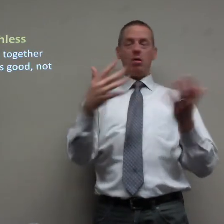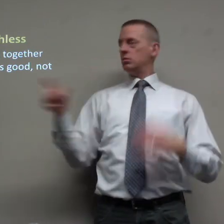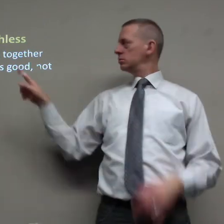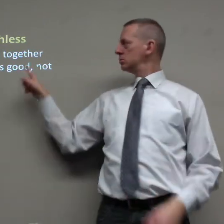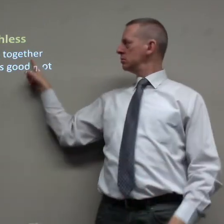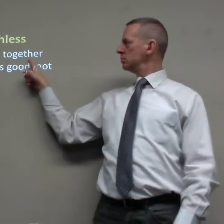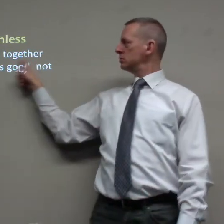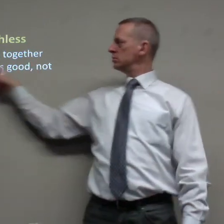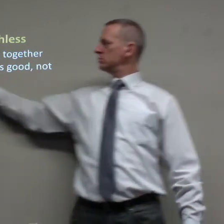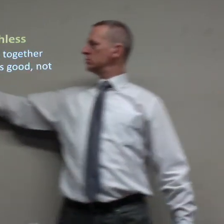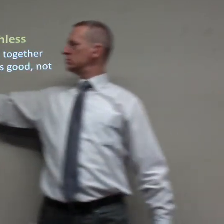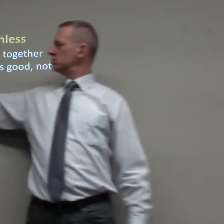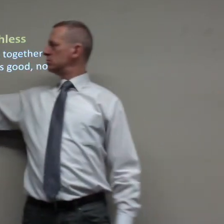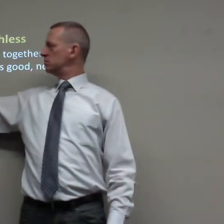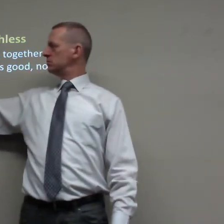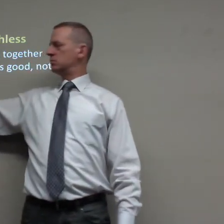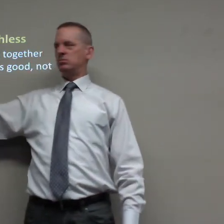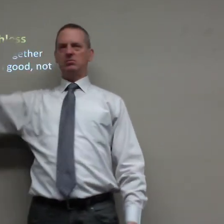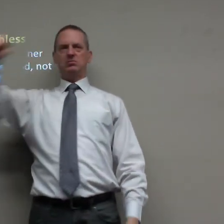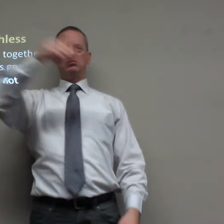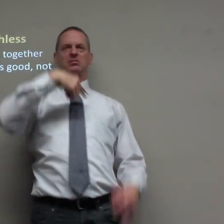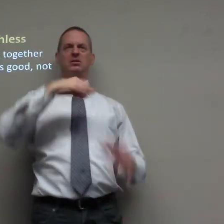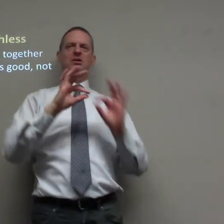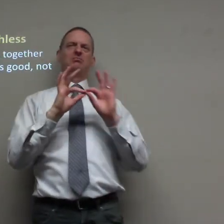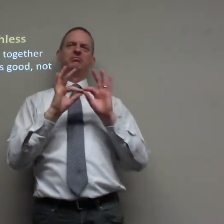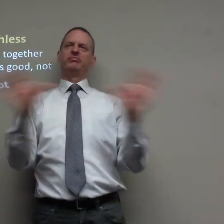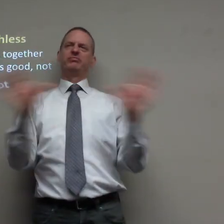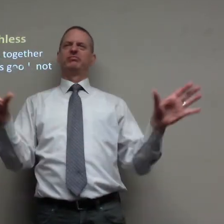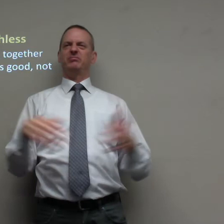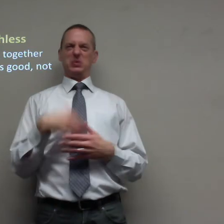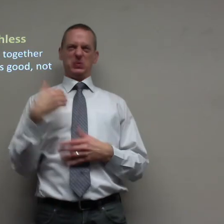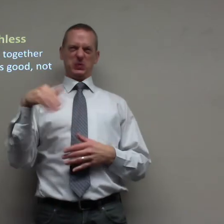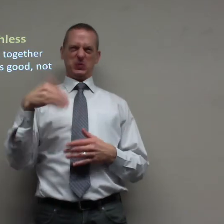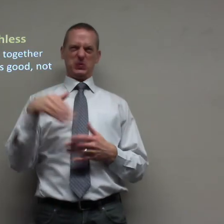it means that together we are worthless